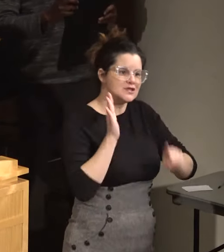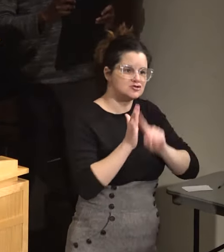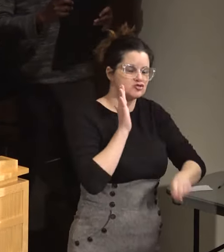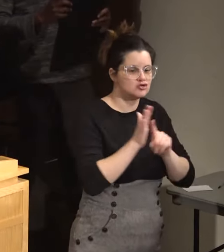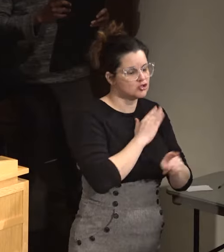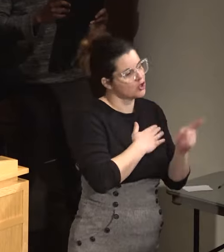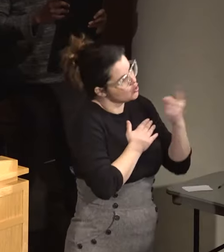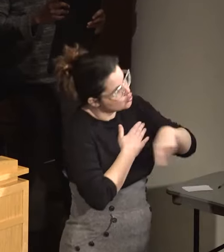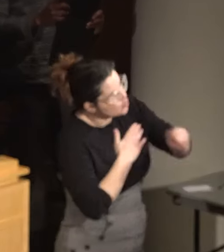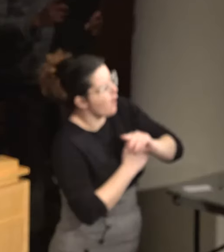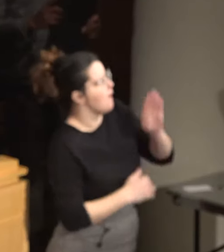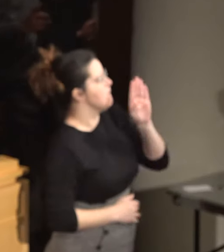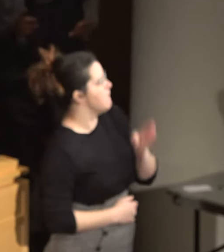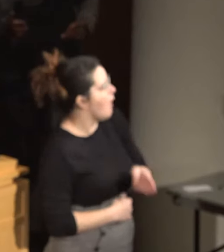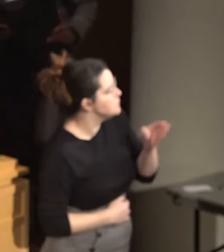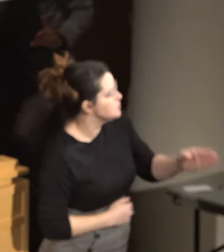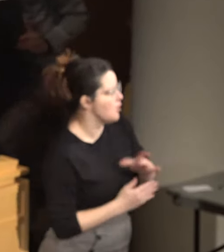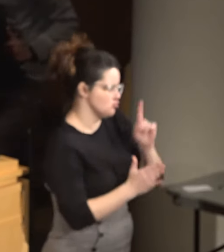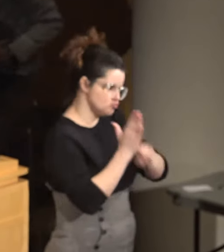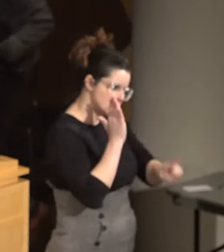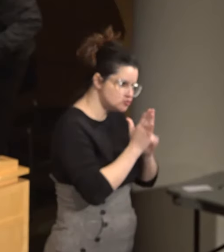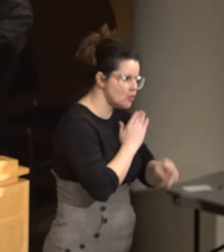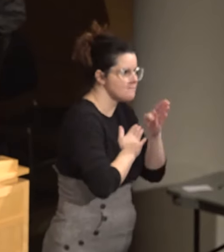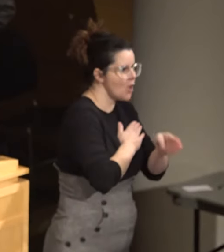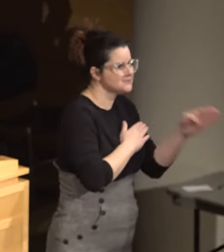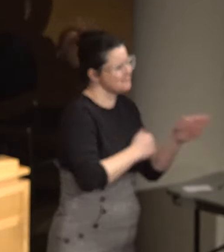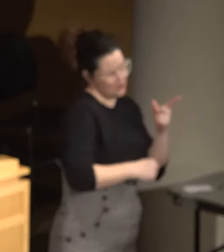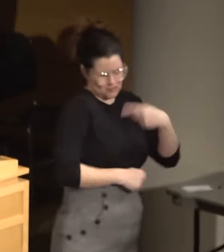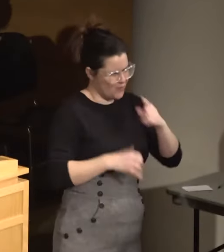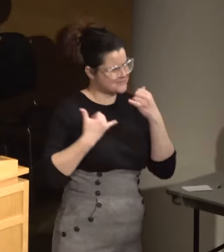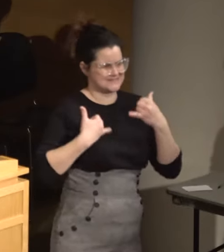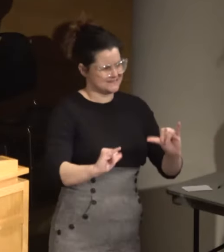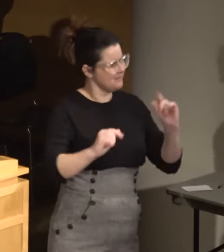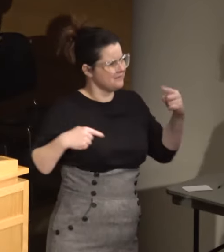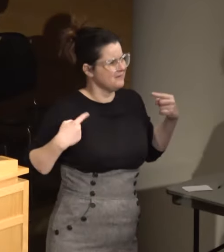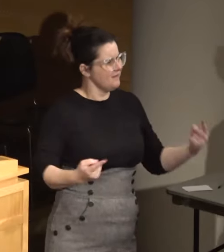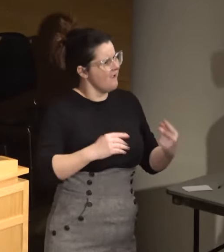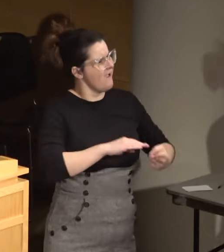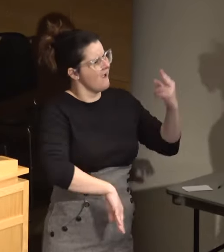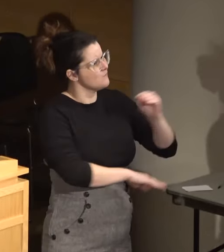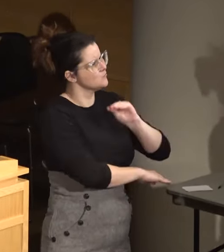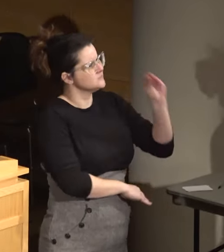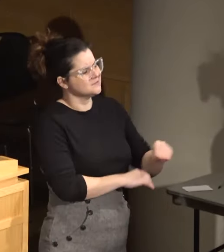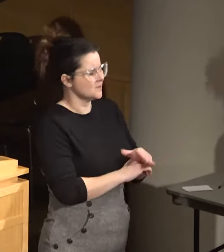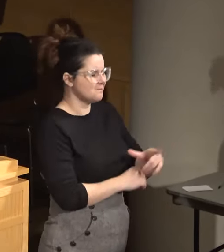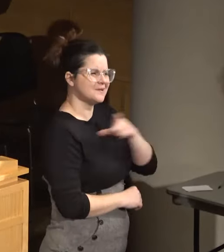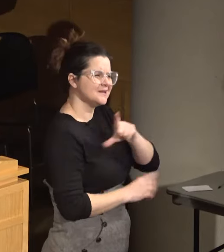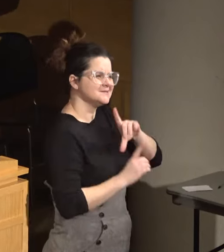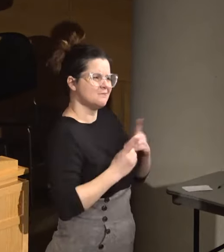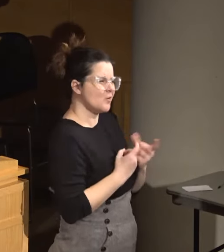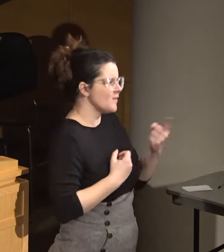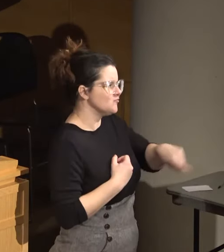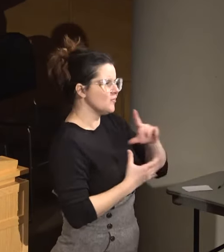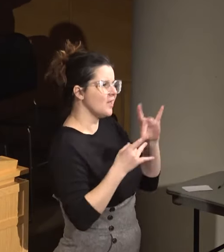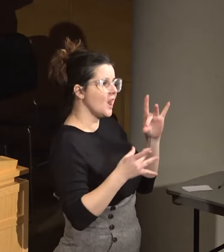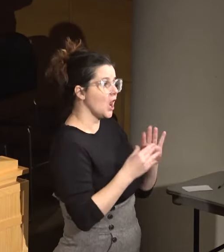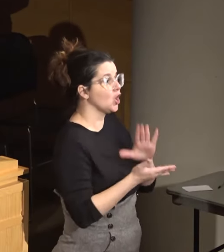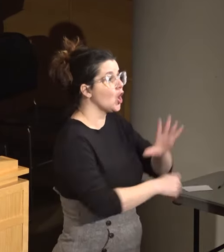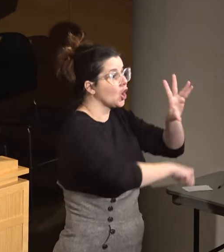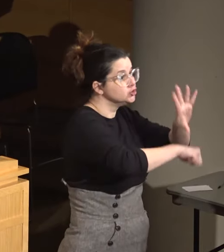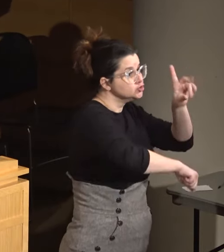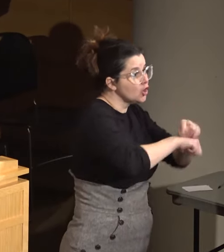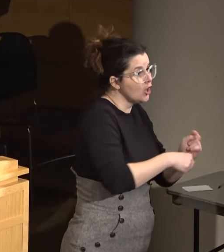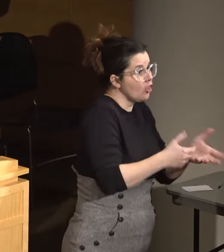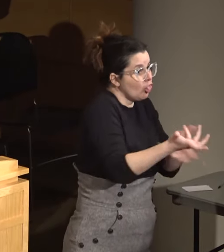You all, Baltimore, I did the research on you all. You all still have high percentage, the police department that you said you consulted